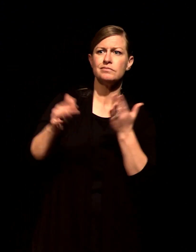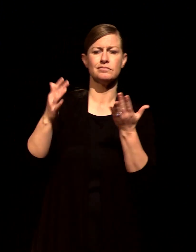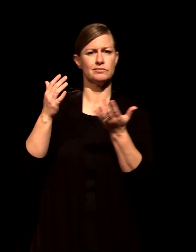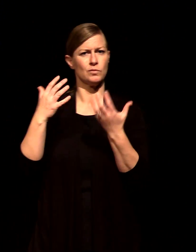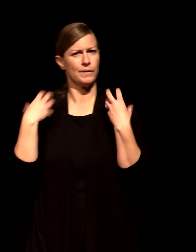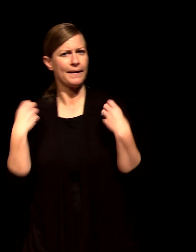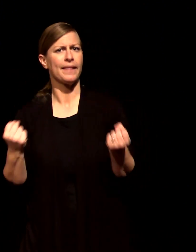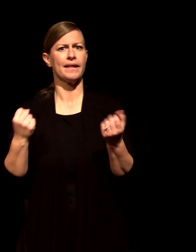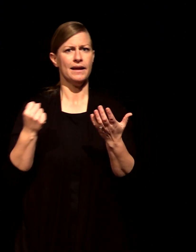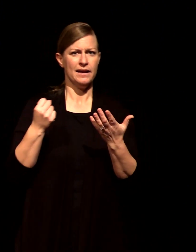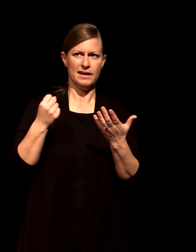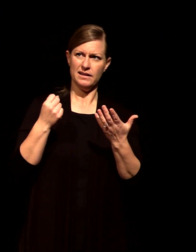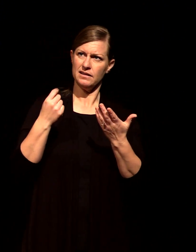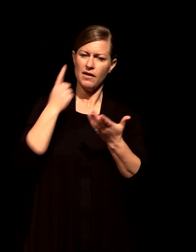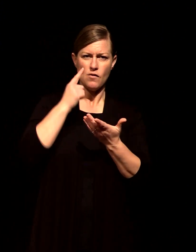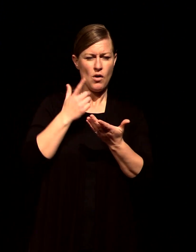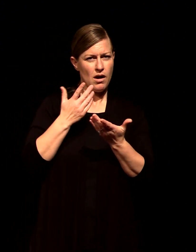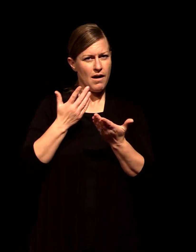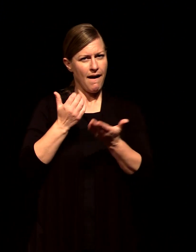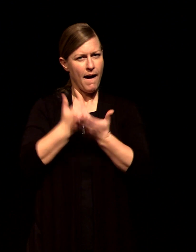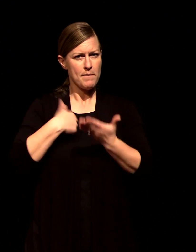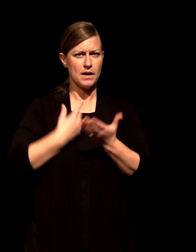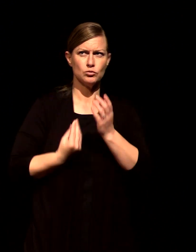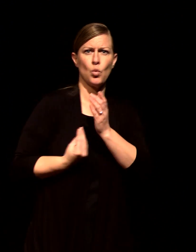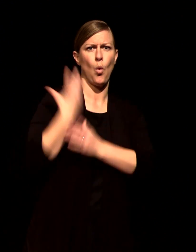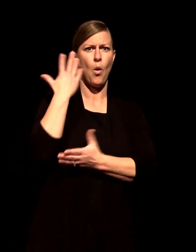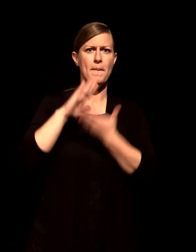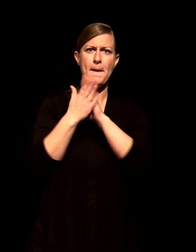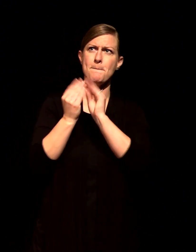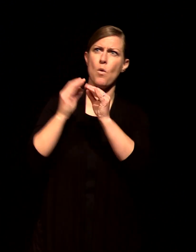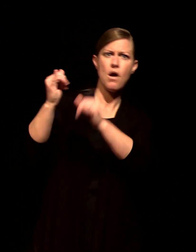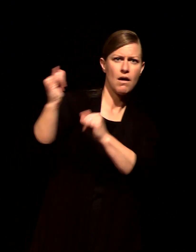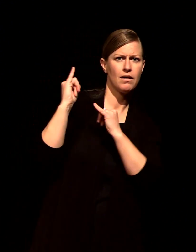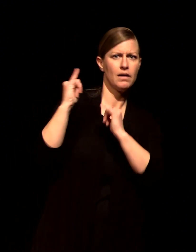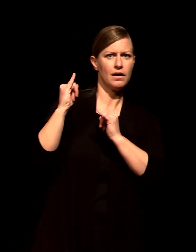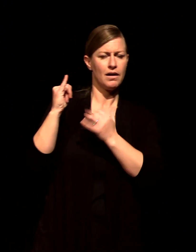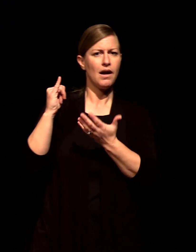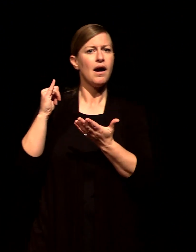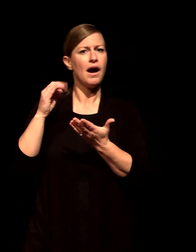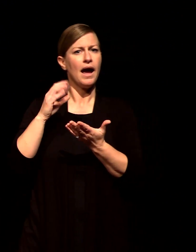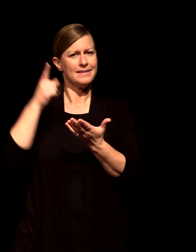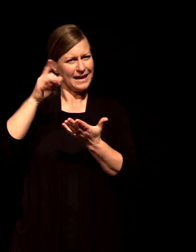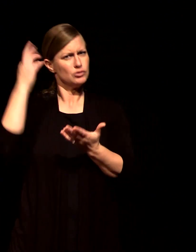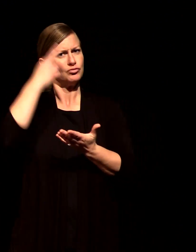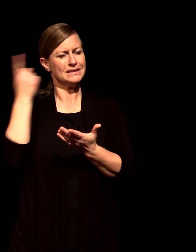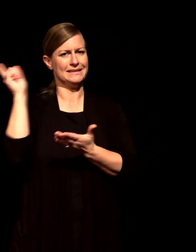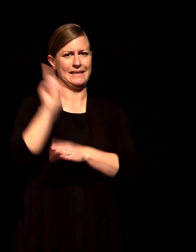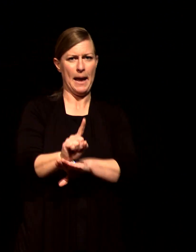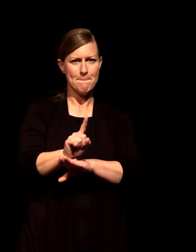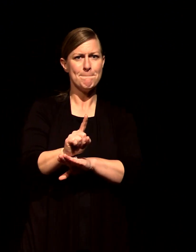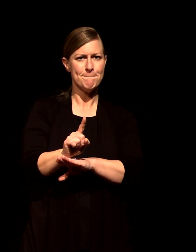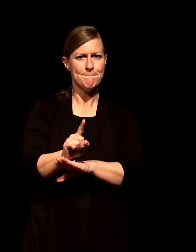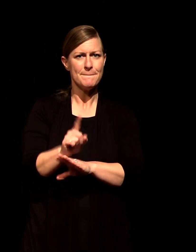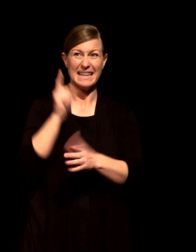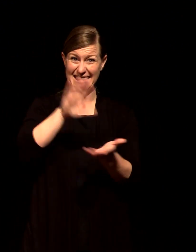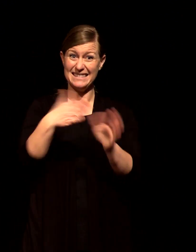have tied us up and he doesn't just tolerate us in those moments he loves us with an everlasting